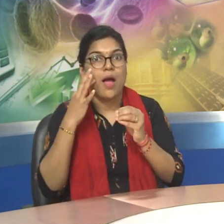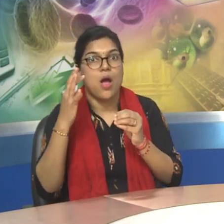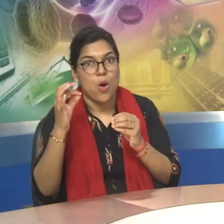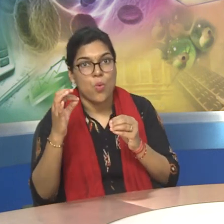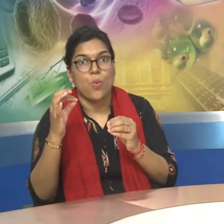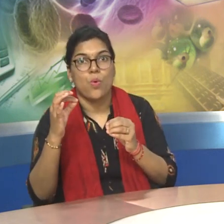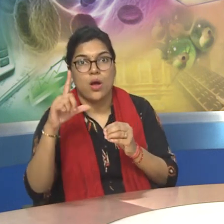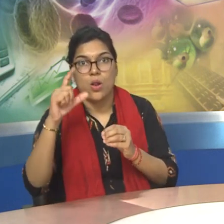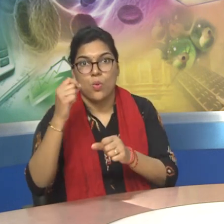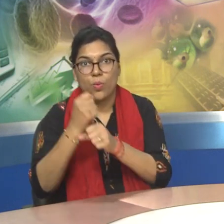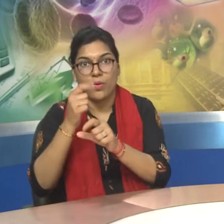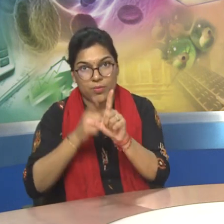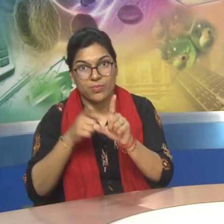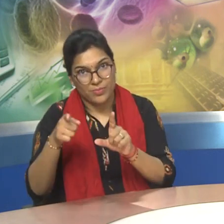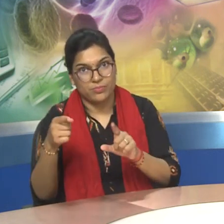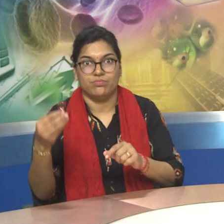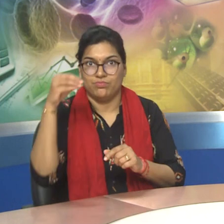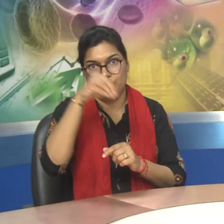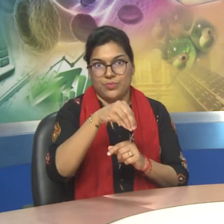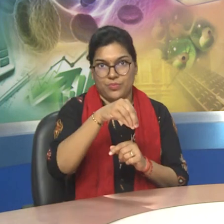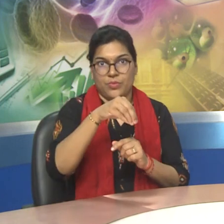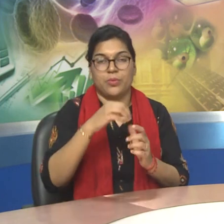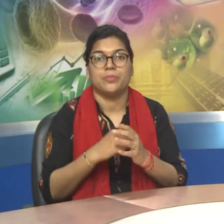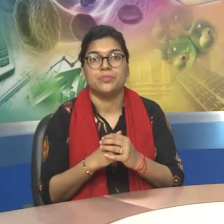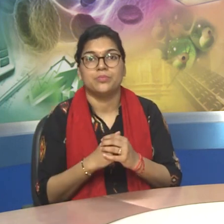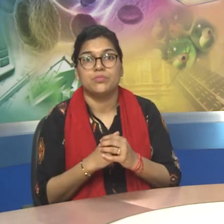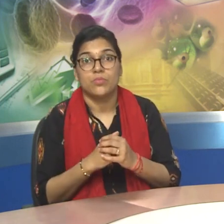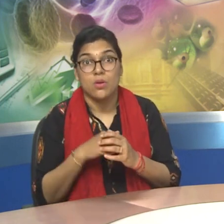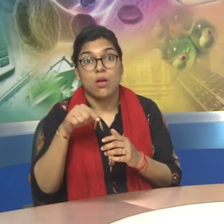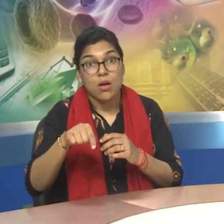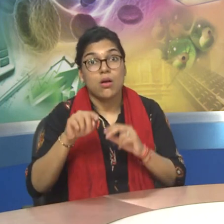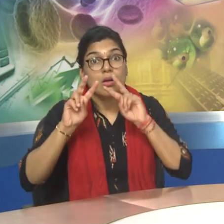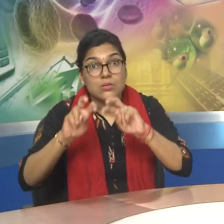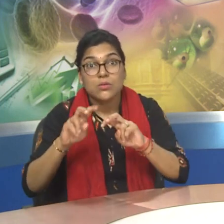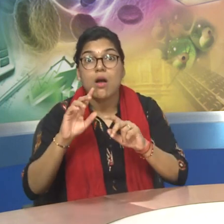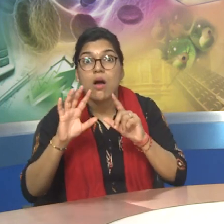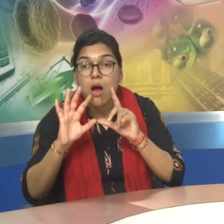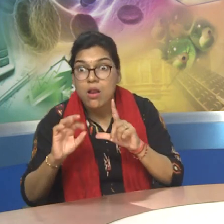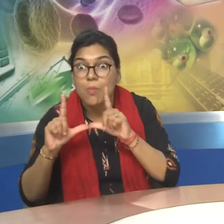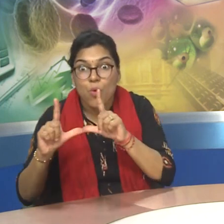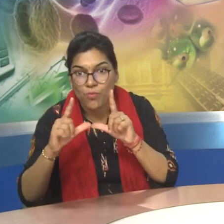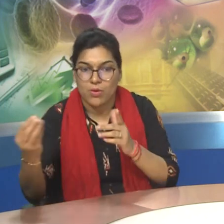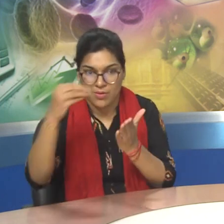It is a scholarly periodical that has been